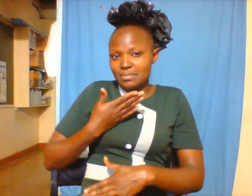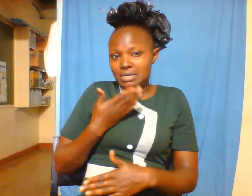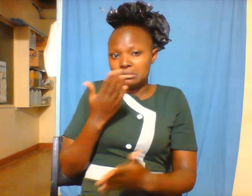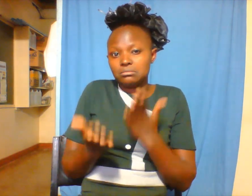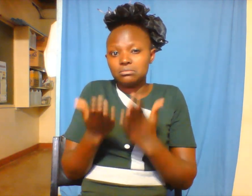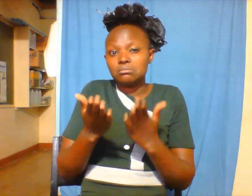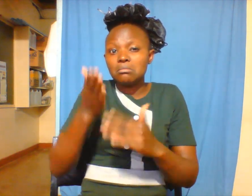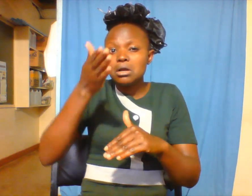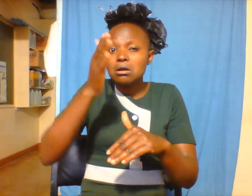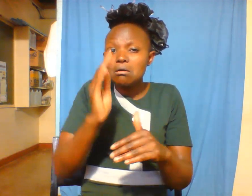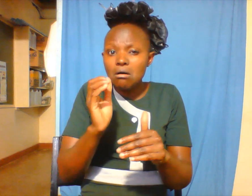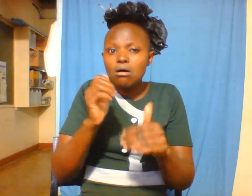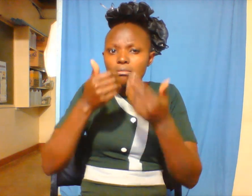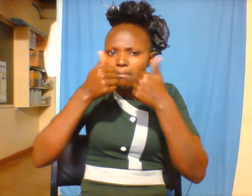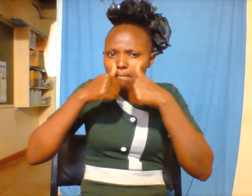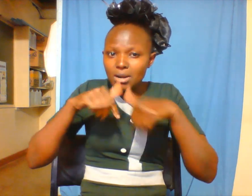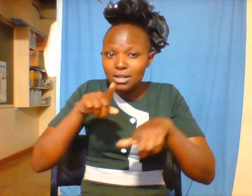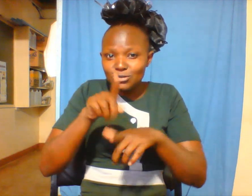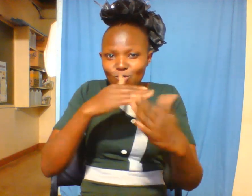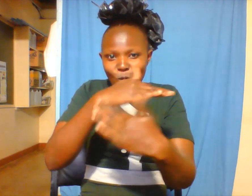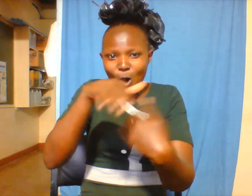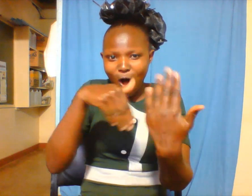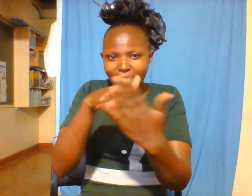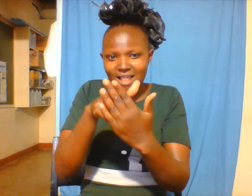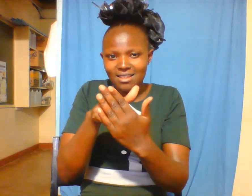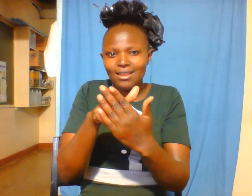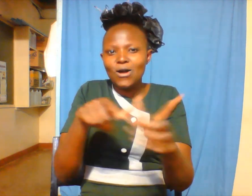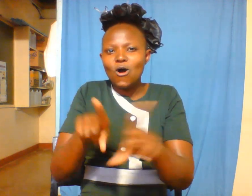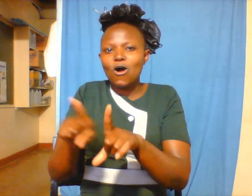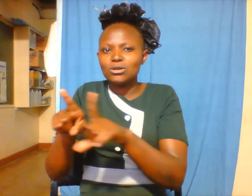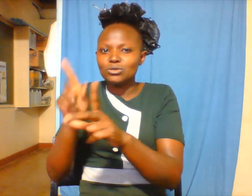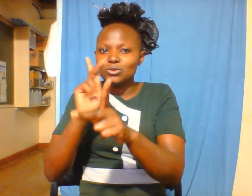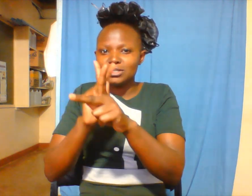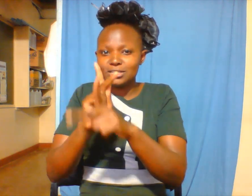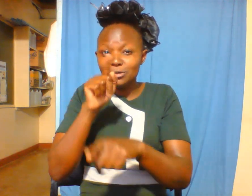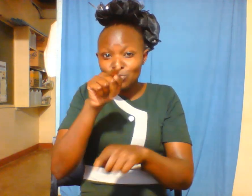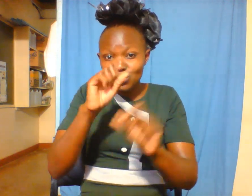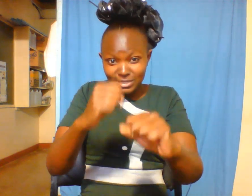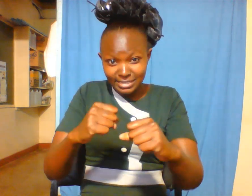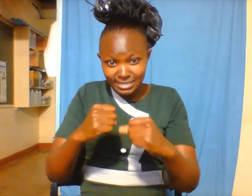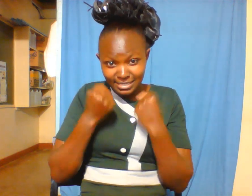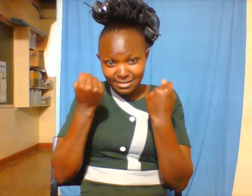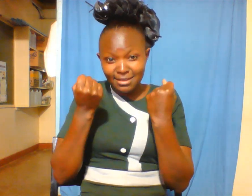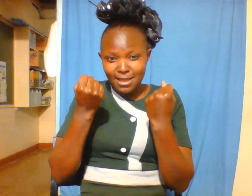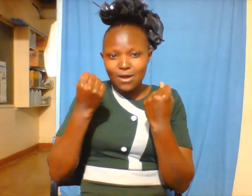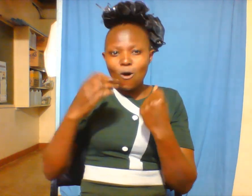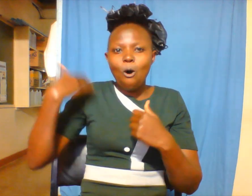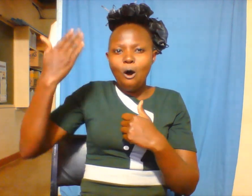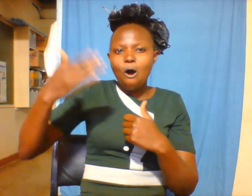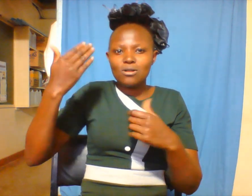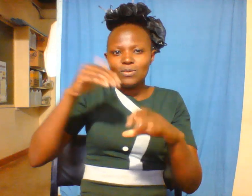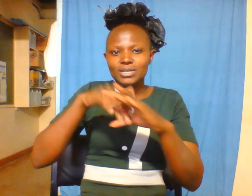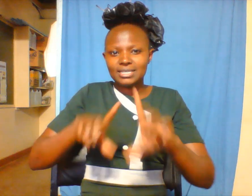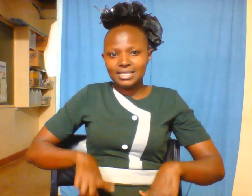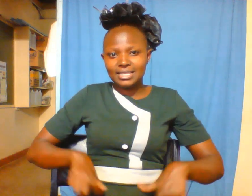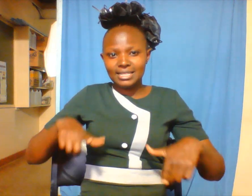bless you all and keep you safe for the rest of your life. I am happy. I am